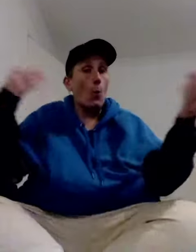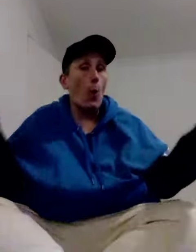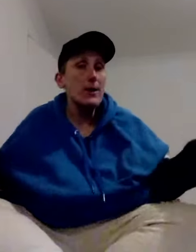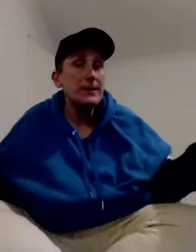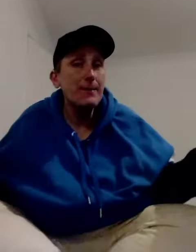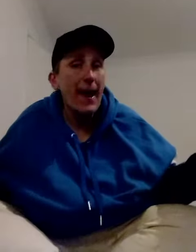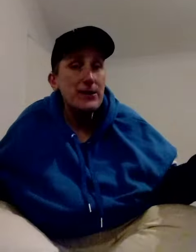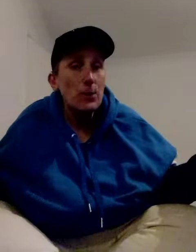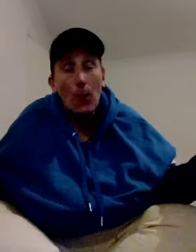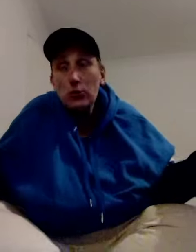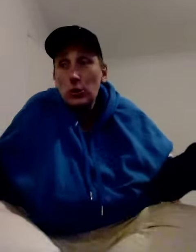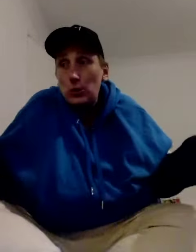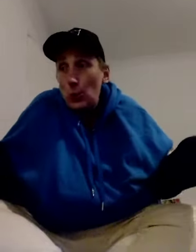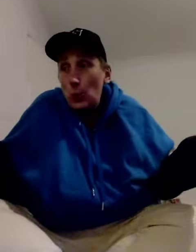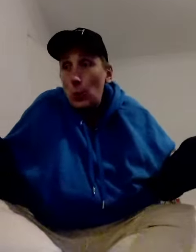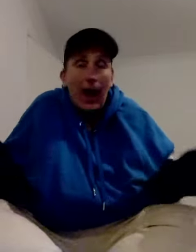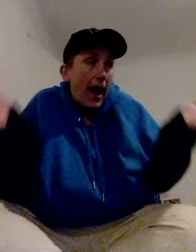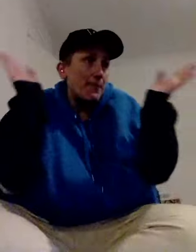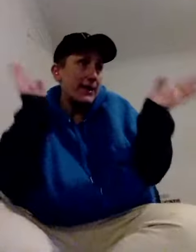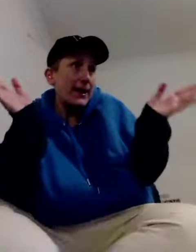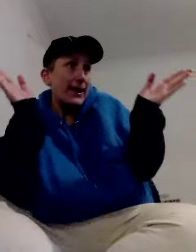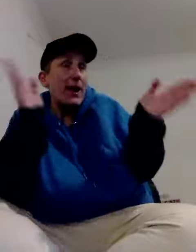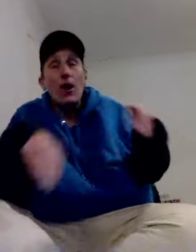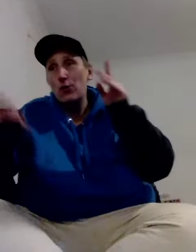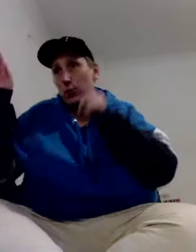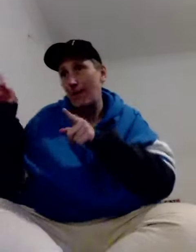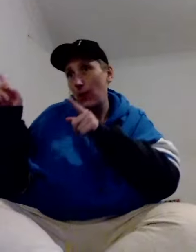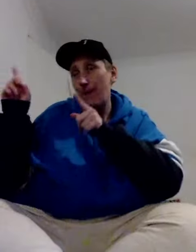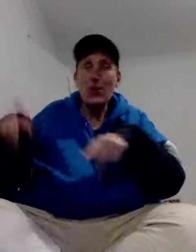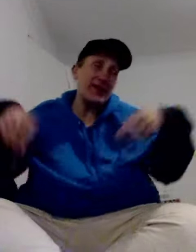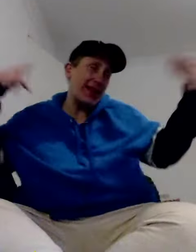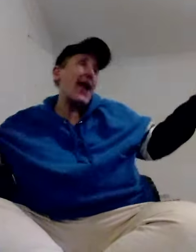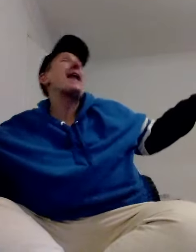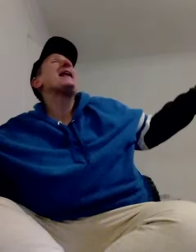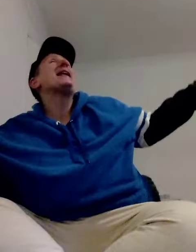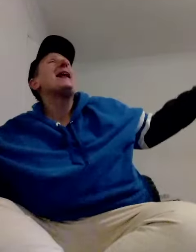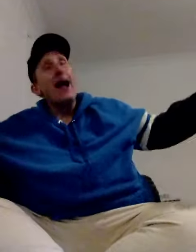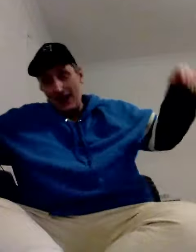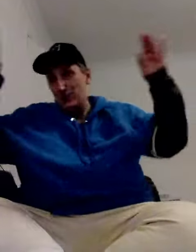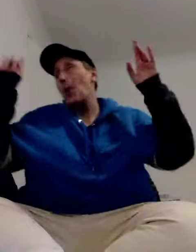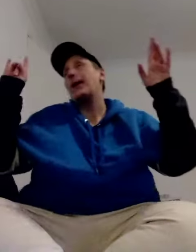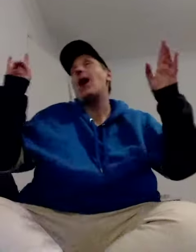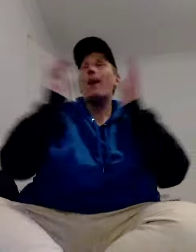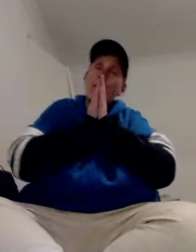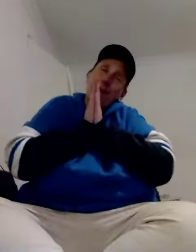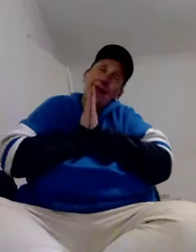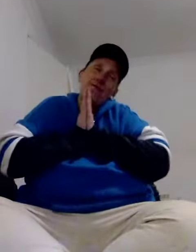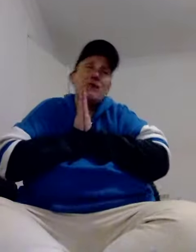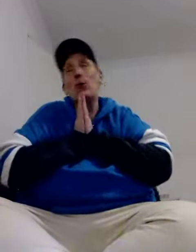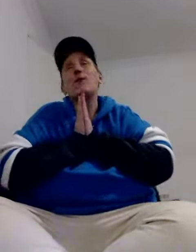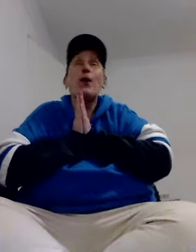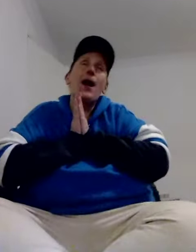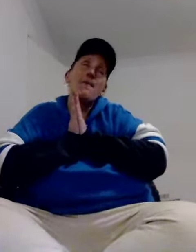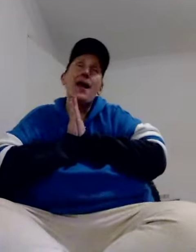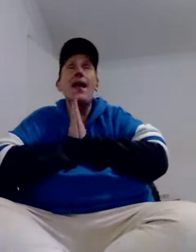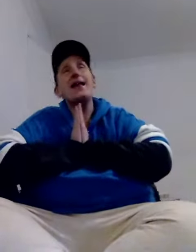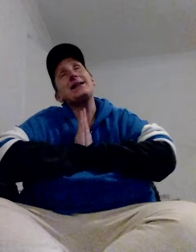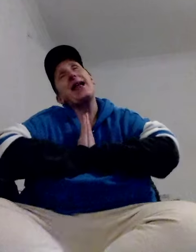What's the best supposed to do? I'm taking it on 24 hours per day. I don't care about me for 24 hours per day.